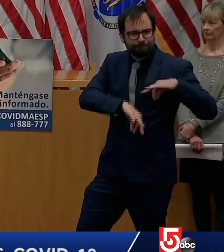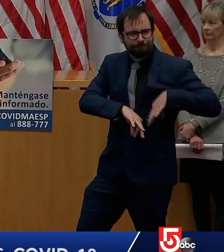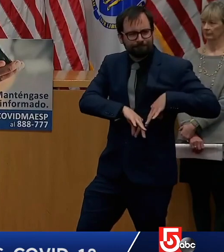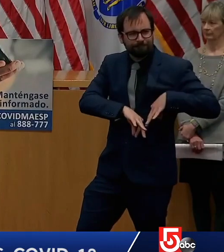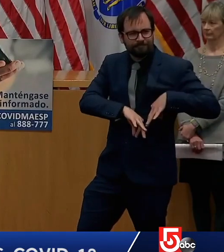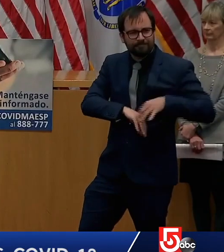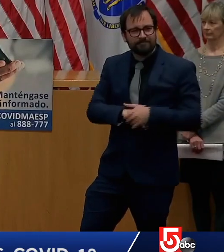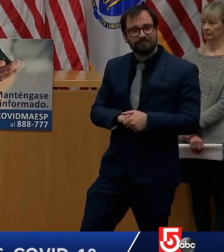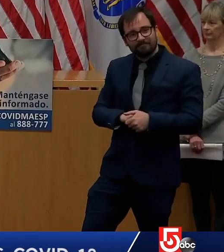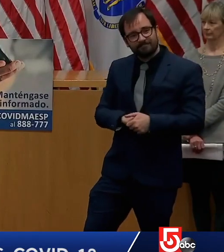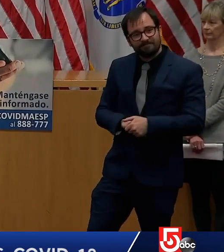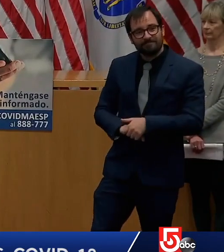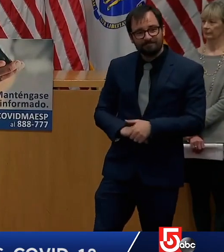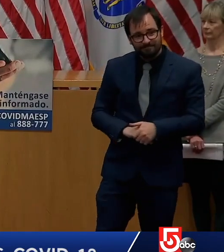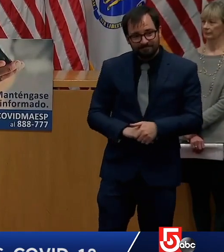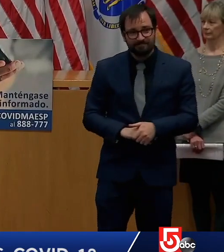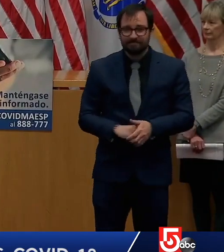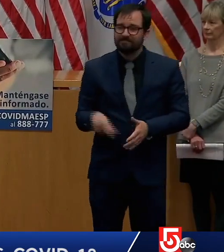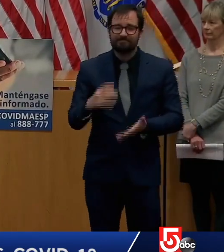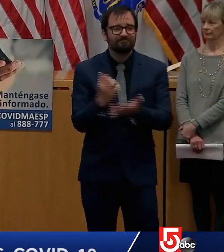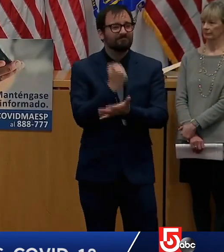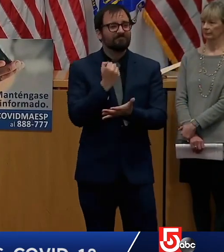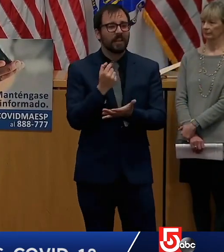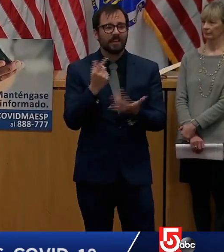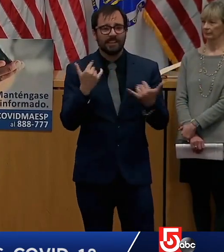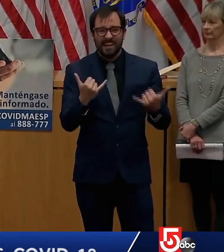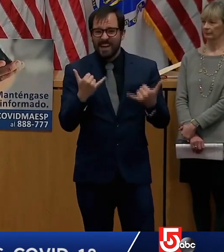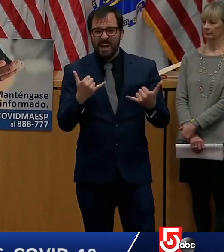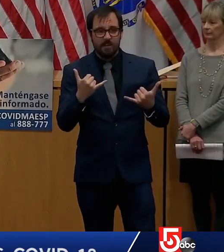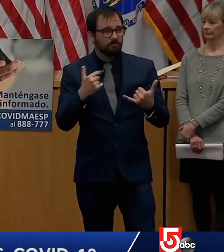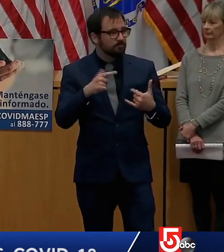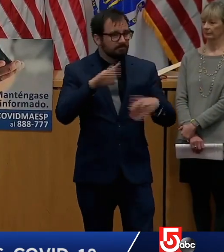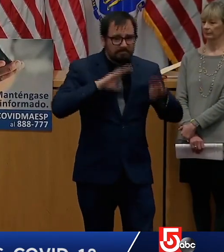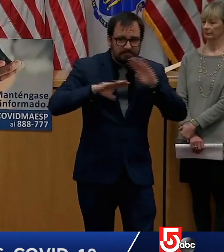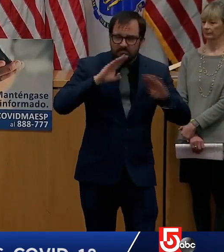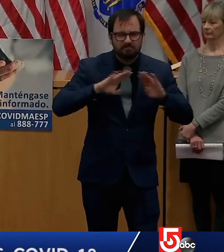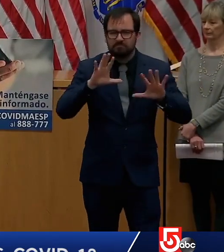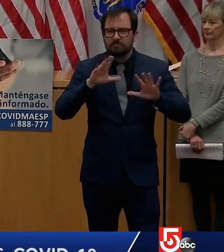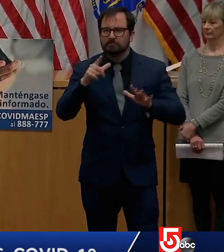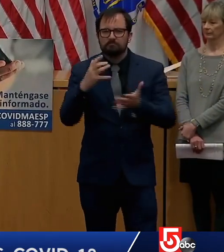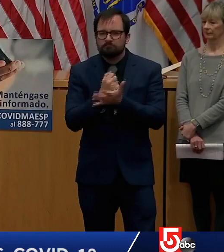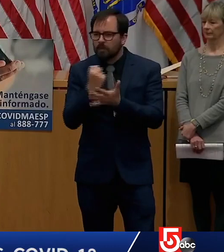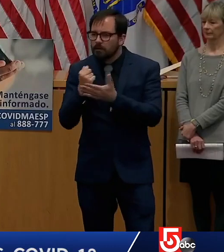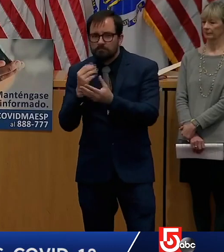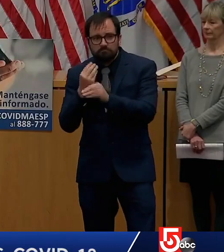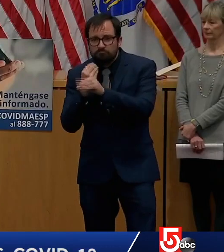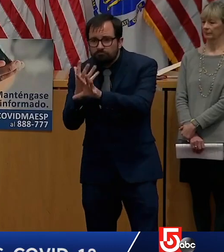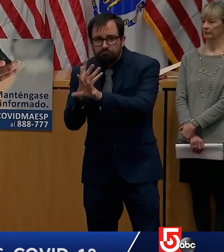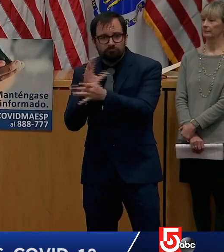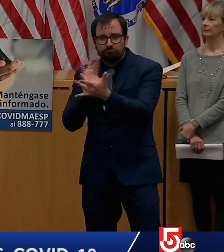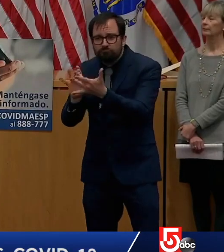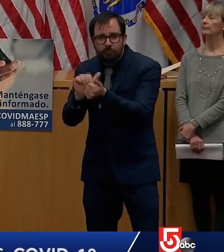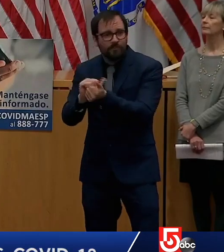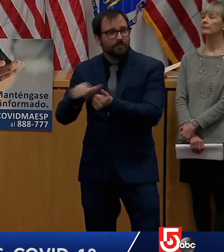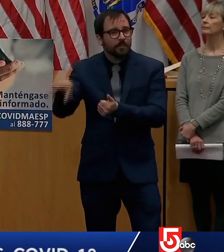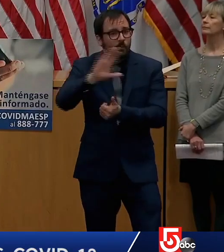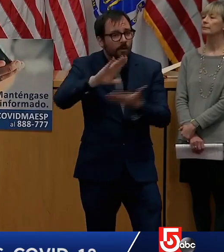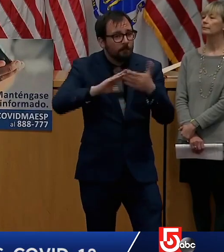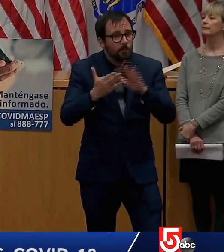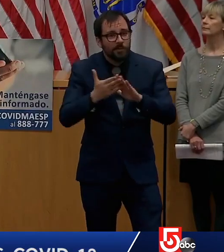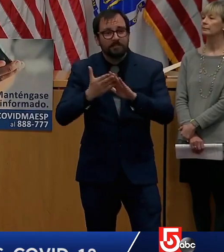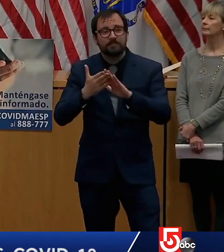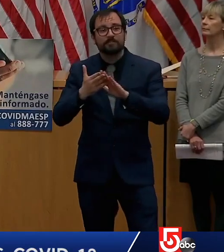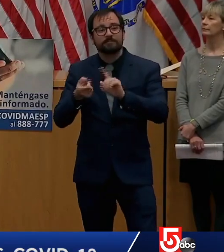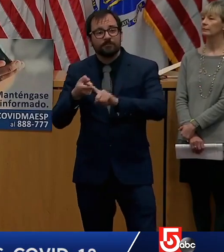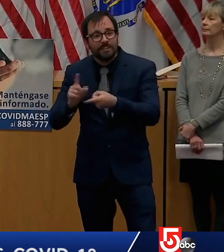using technology to keep you connected to your community and to lean in and now is a time to not say